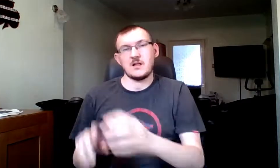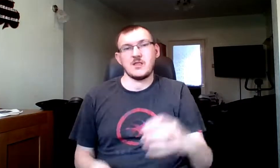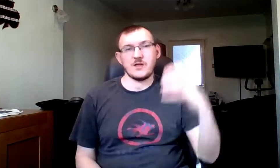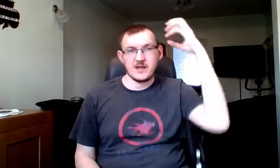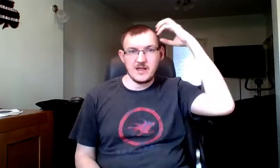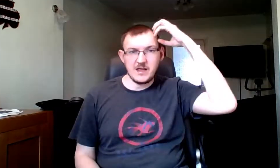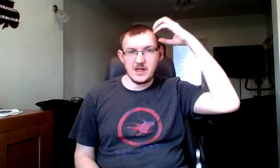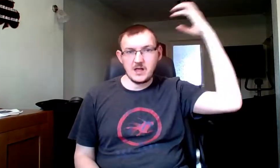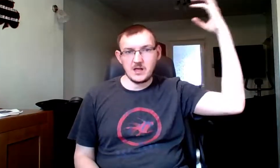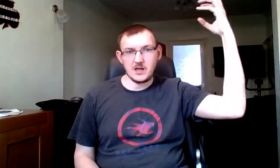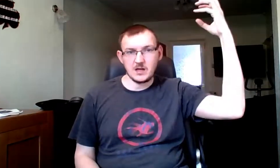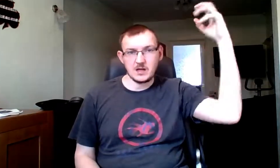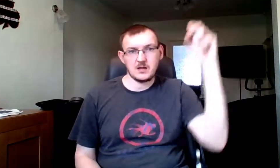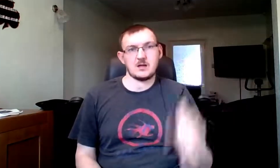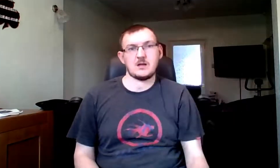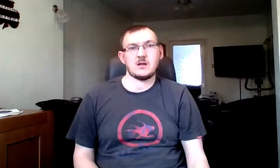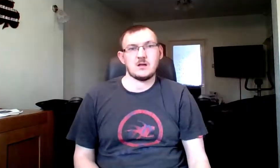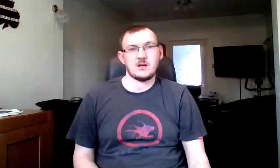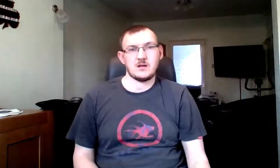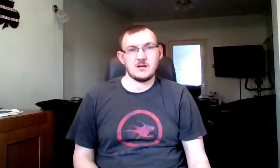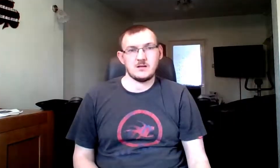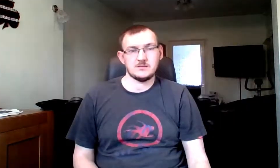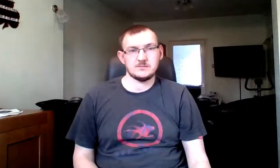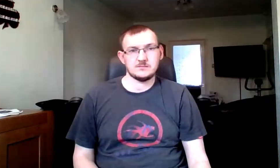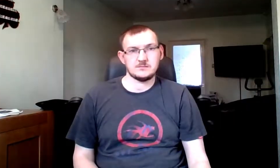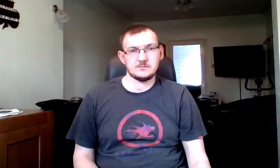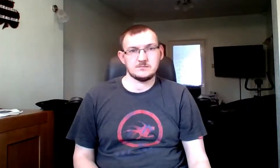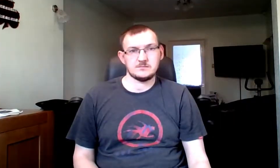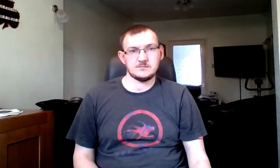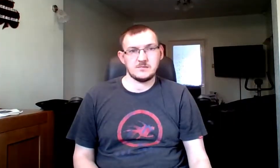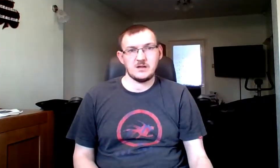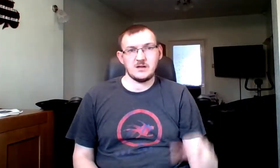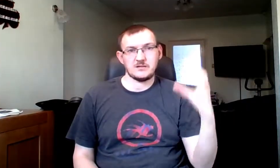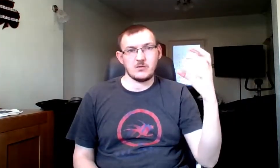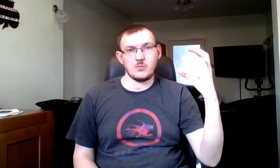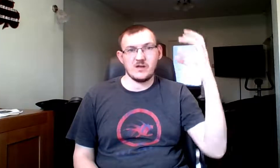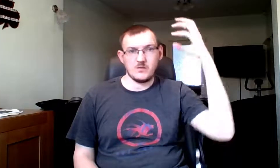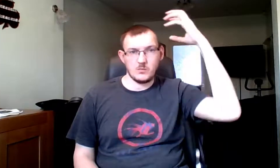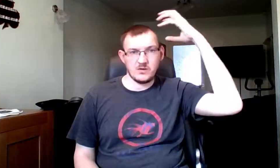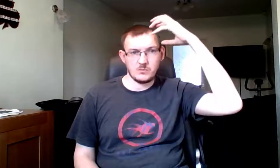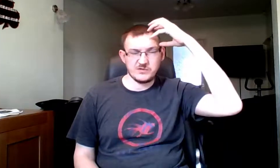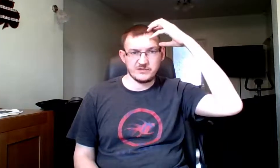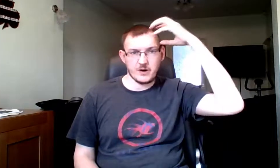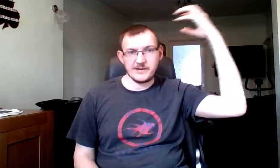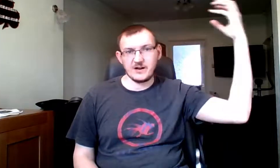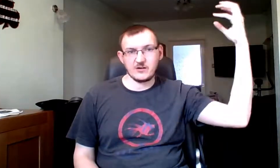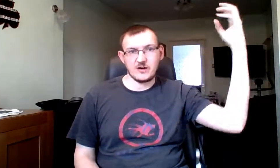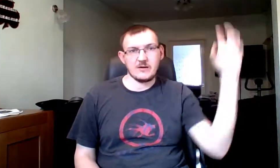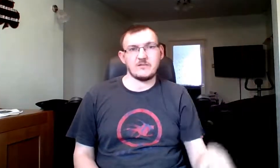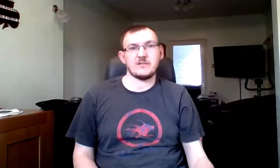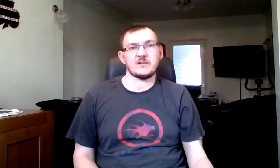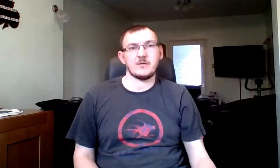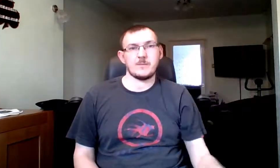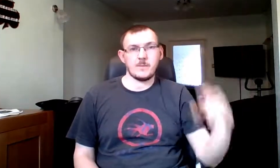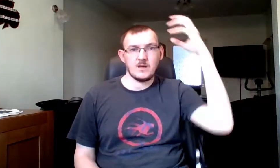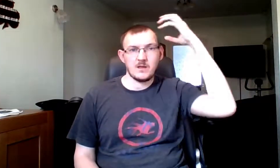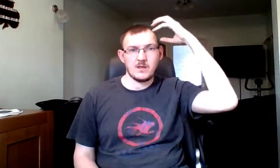the king, so we're just grabbing our crown, so